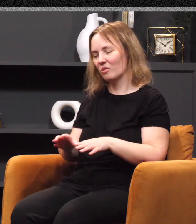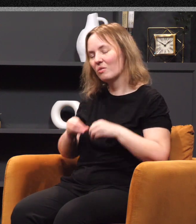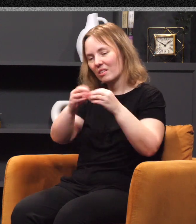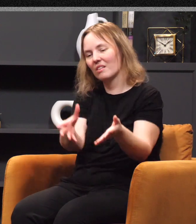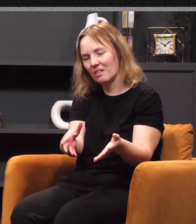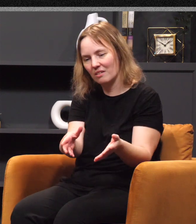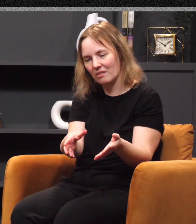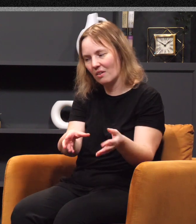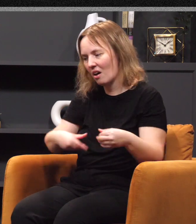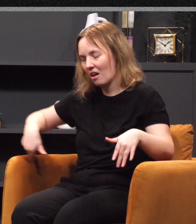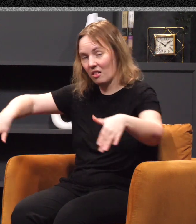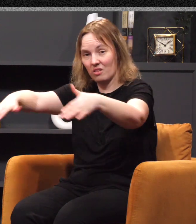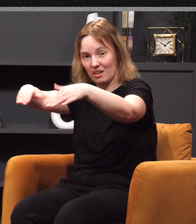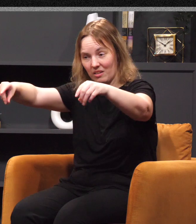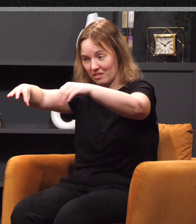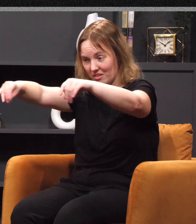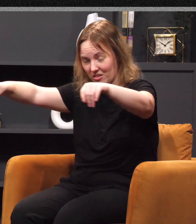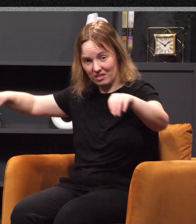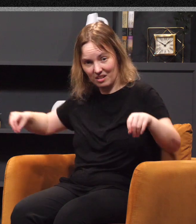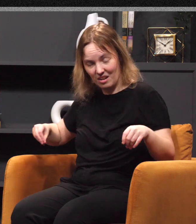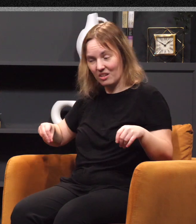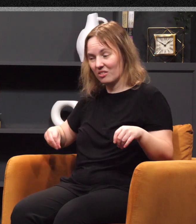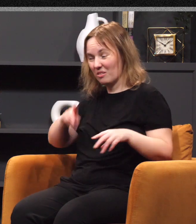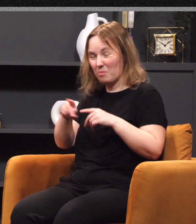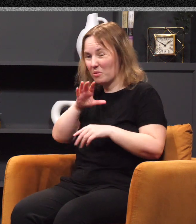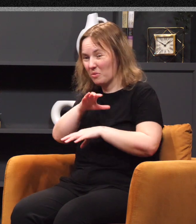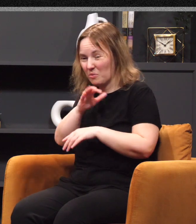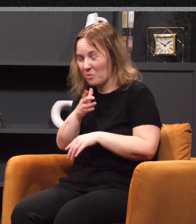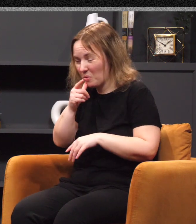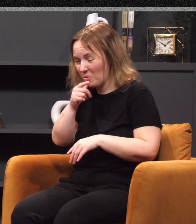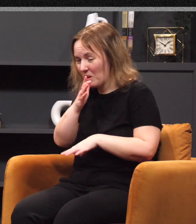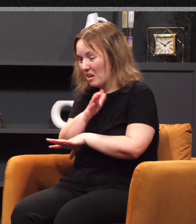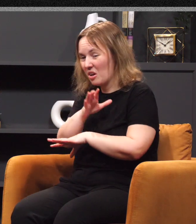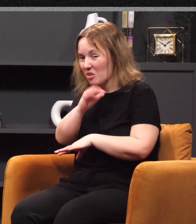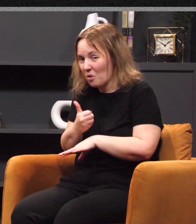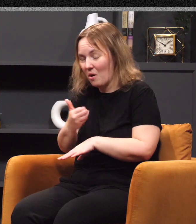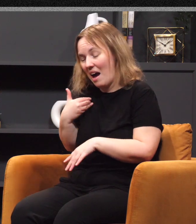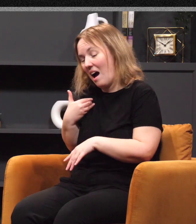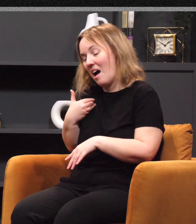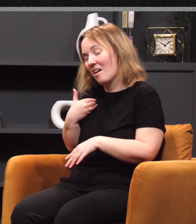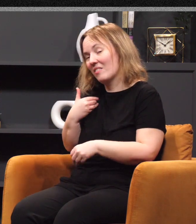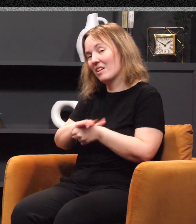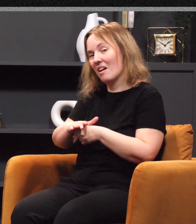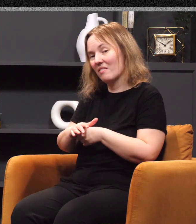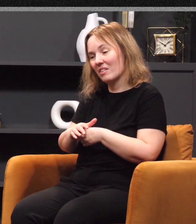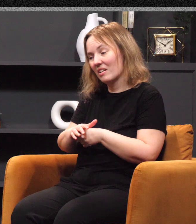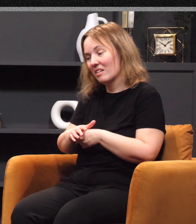so that those who don't have anything can come and maybe just gather enough for a cake or a bread for their family for that day. And so that's what she was doing. She was going